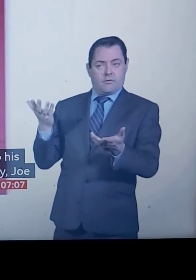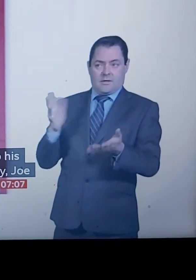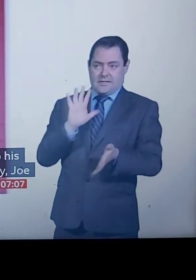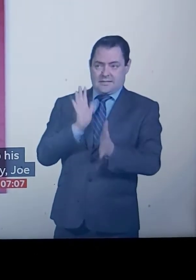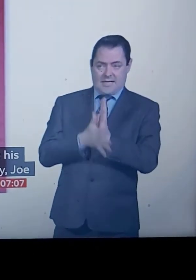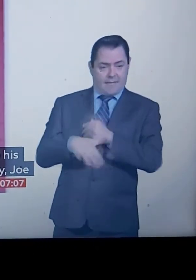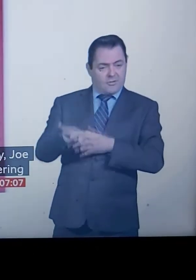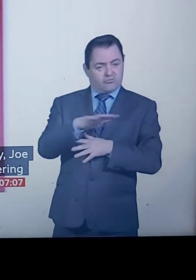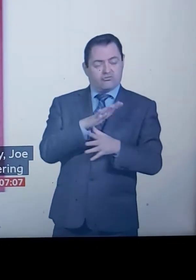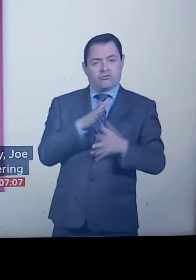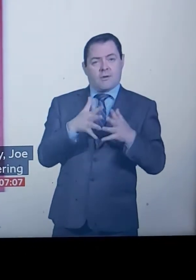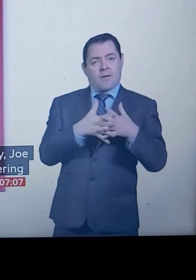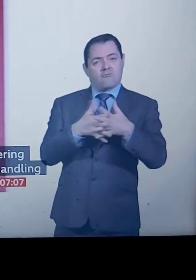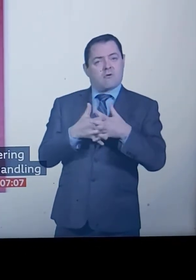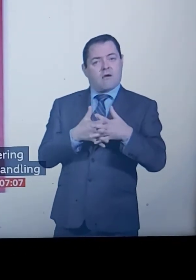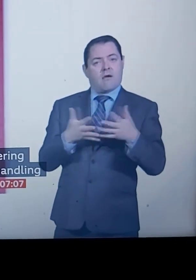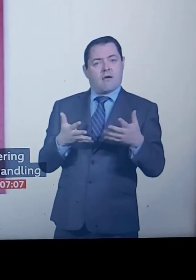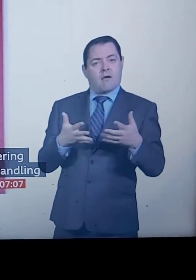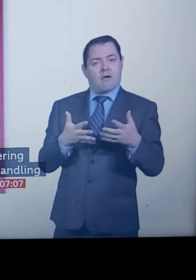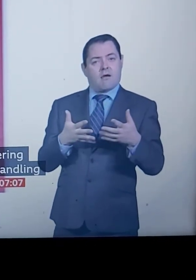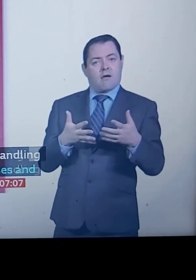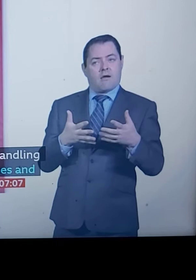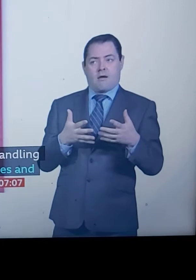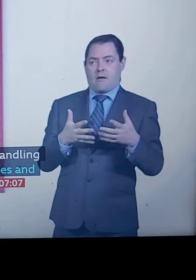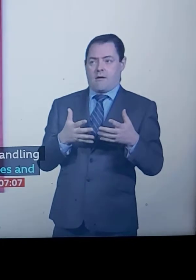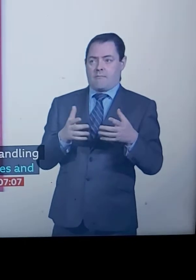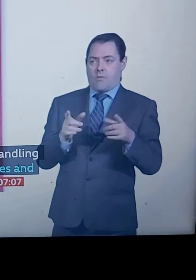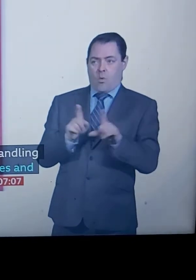good, making them lose even more faith in their government.